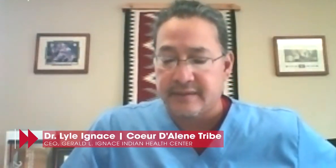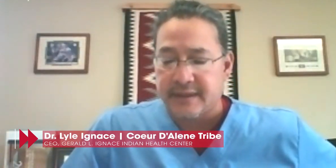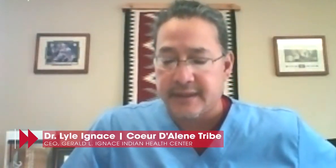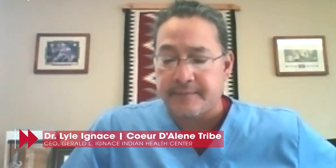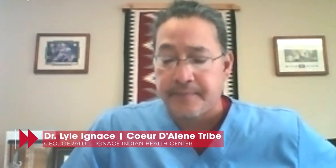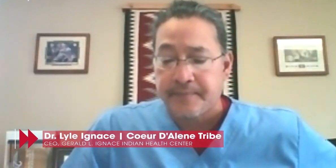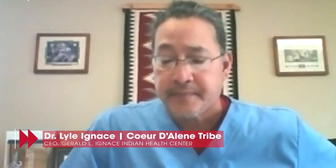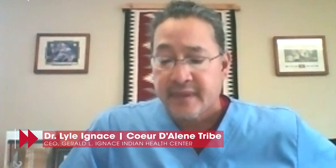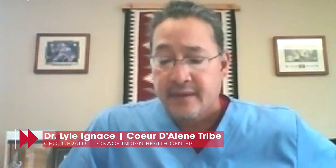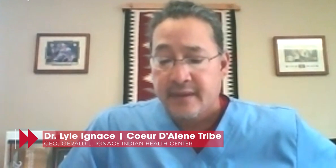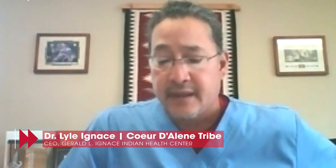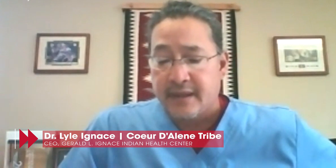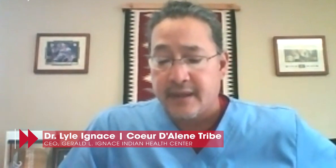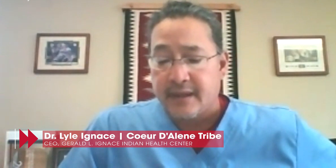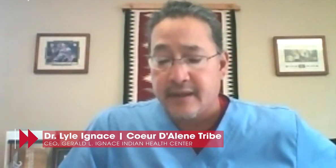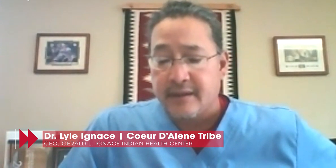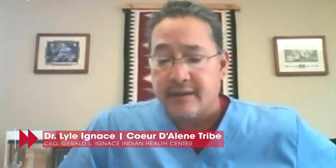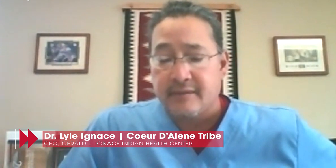and its